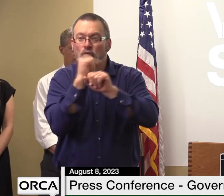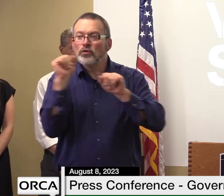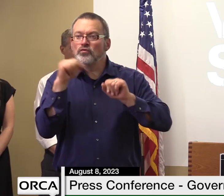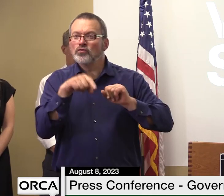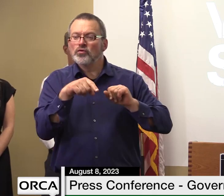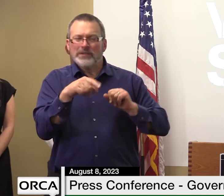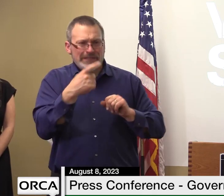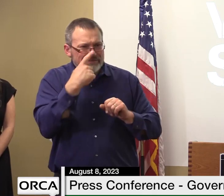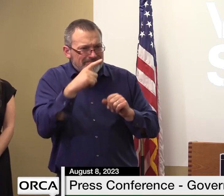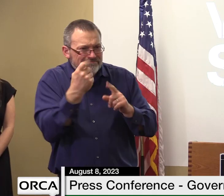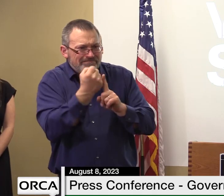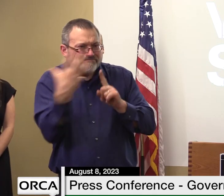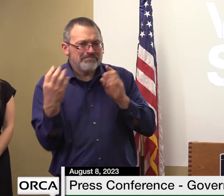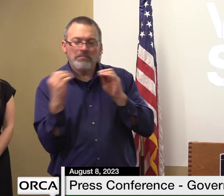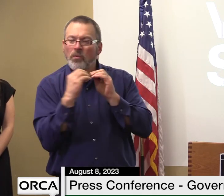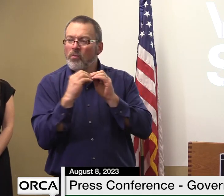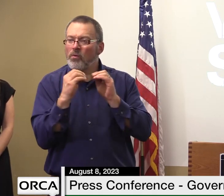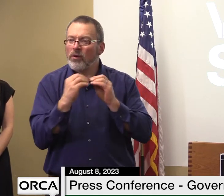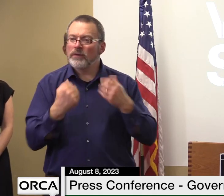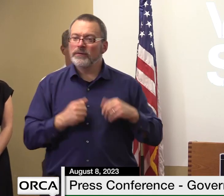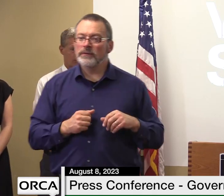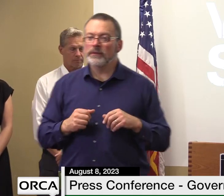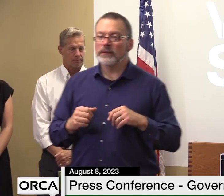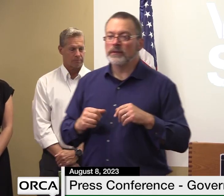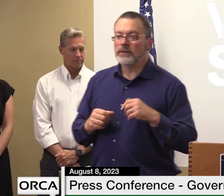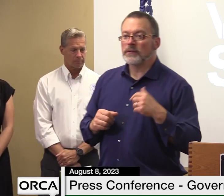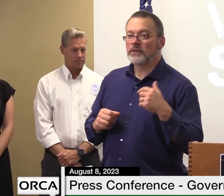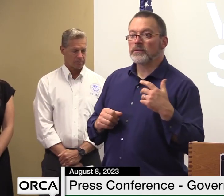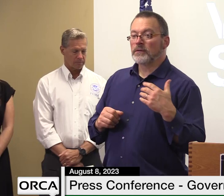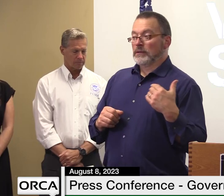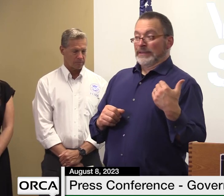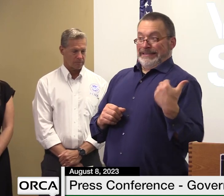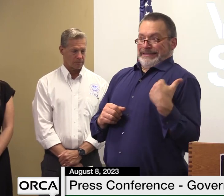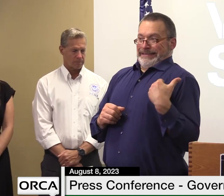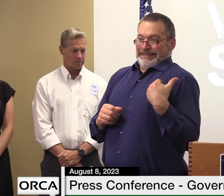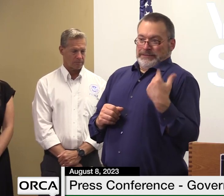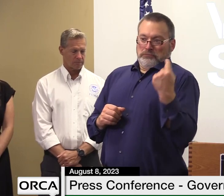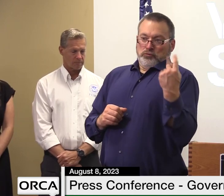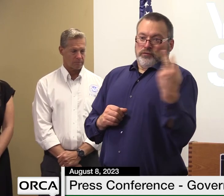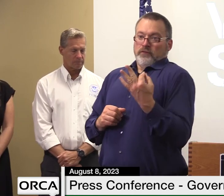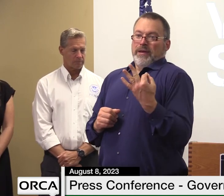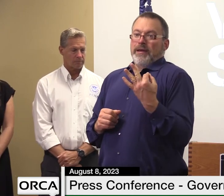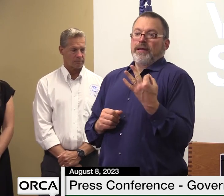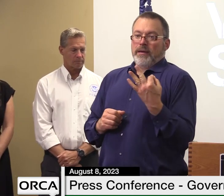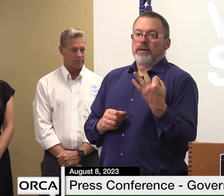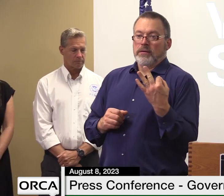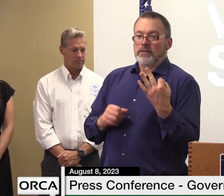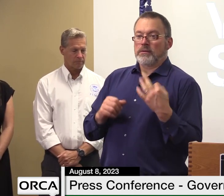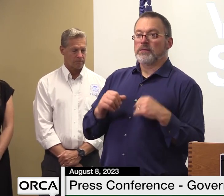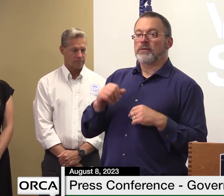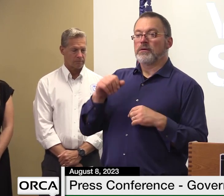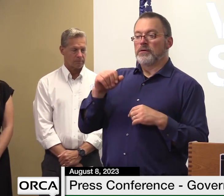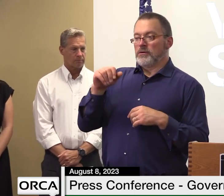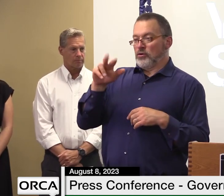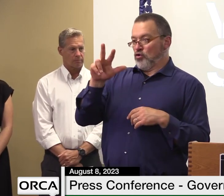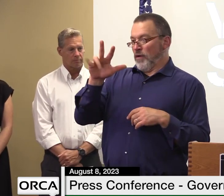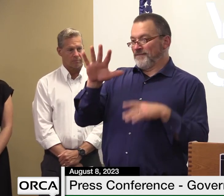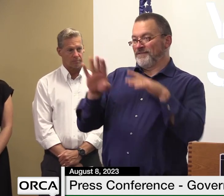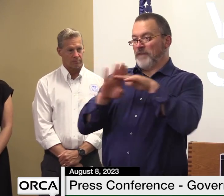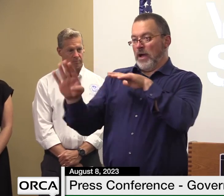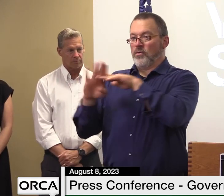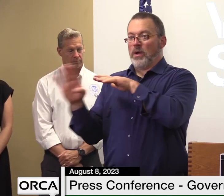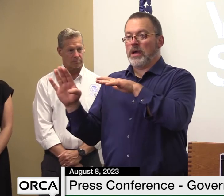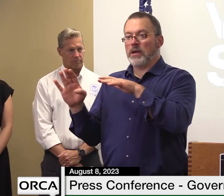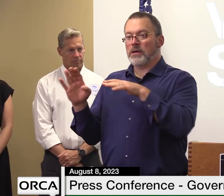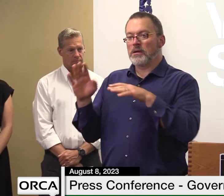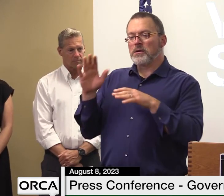so between thursday and friday there there were uh 35 evacuations i believe those were mostly in